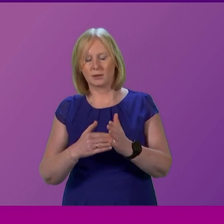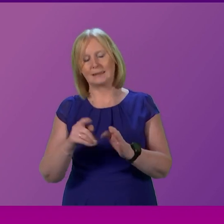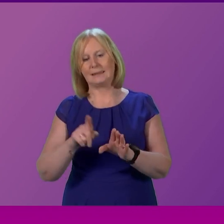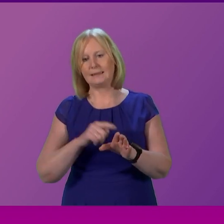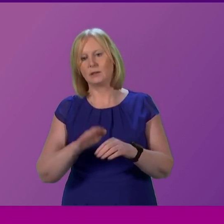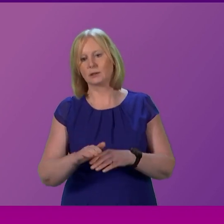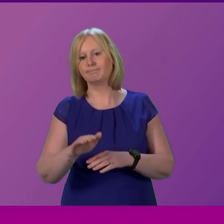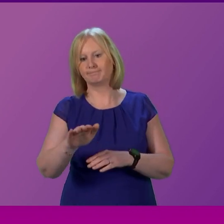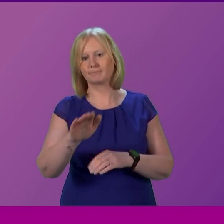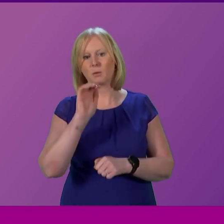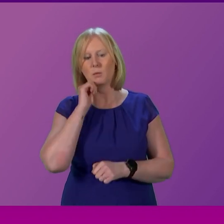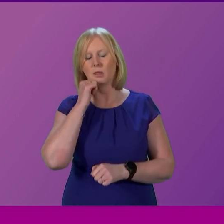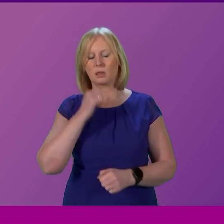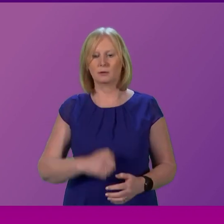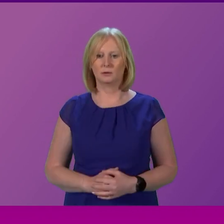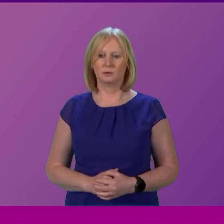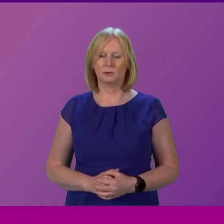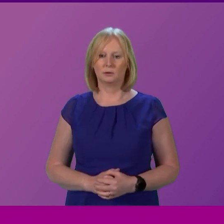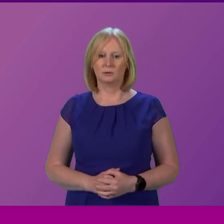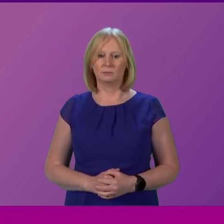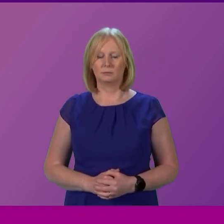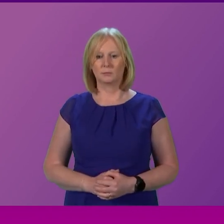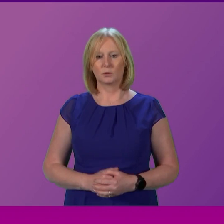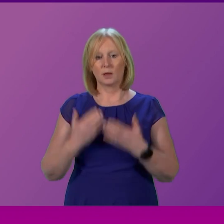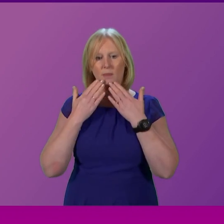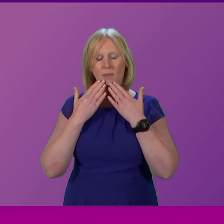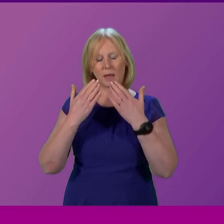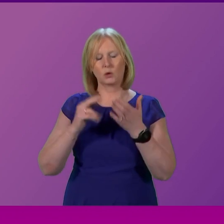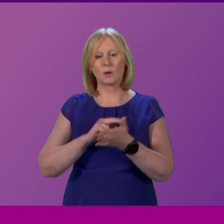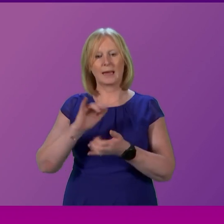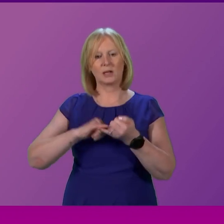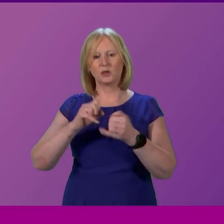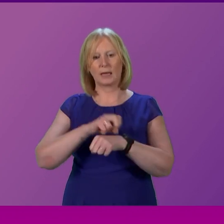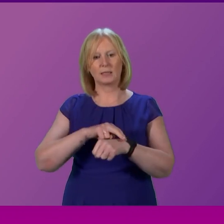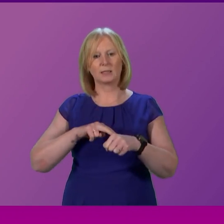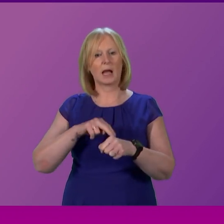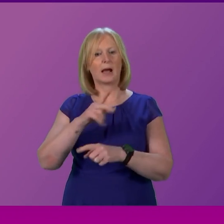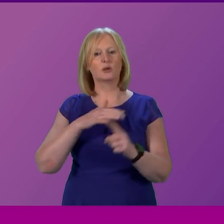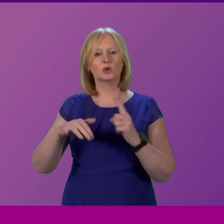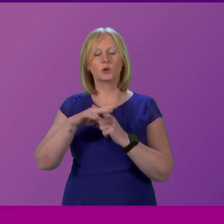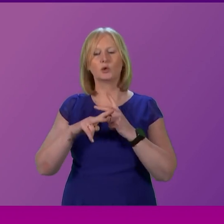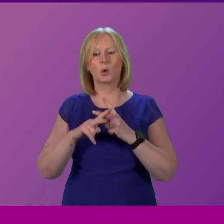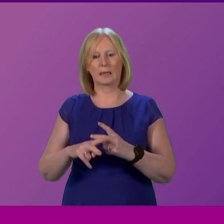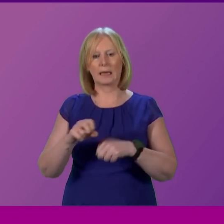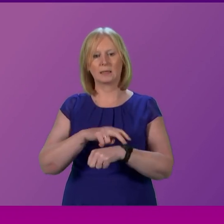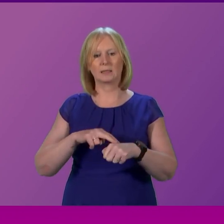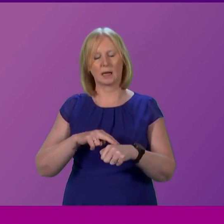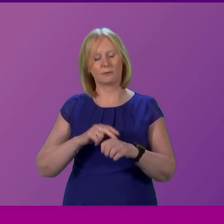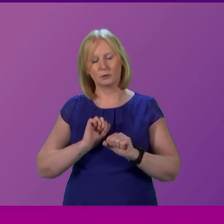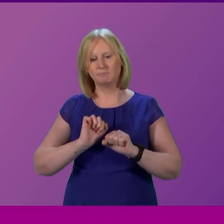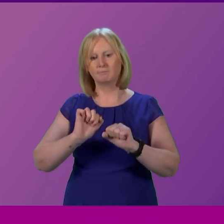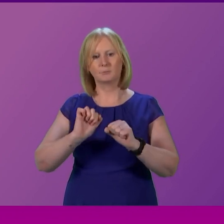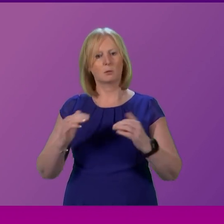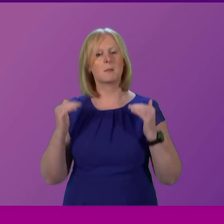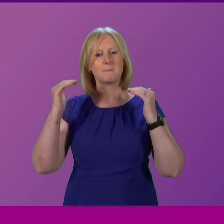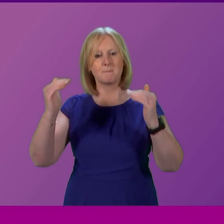Presenting Officer, let me once again take this opportunity to thank our incredible NHS and social care staff for continuing to provide exceptional